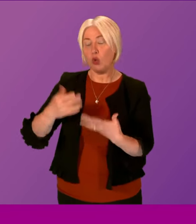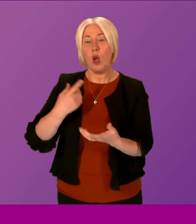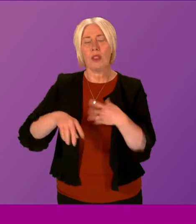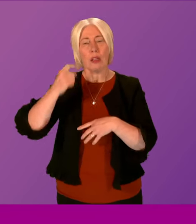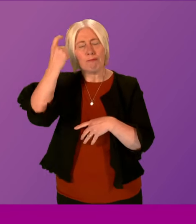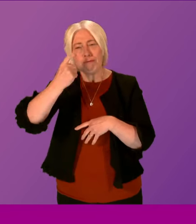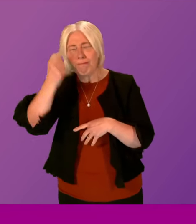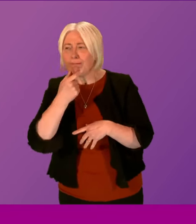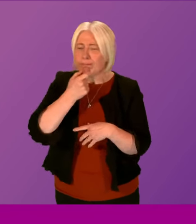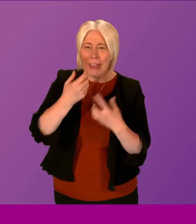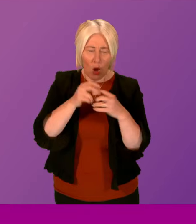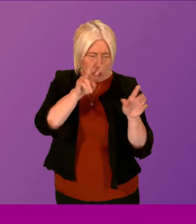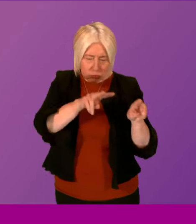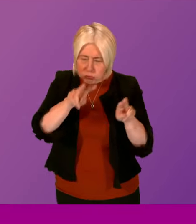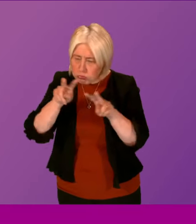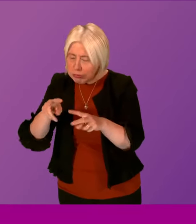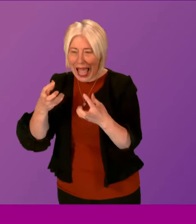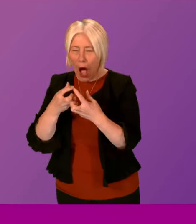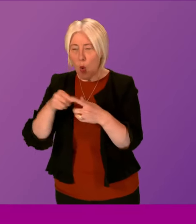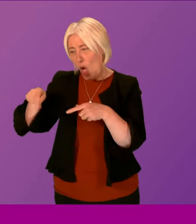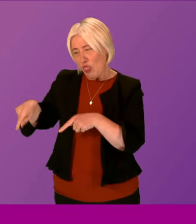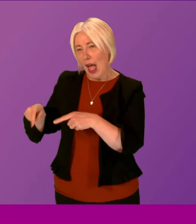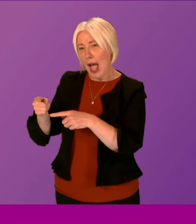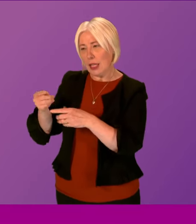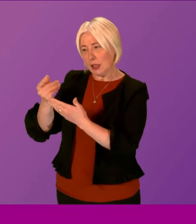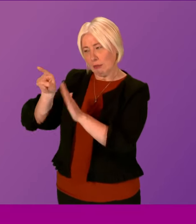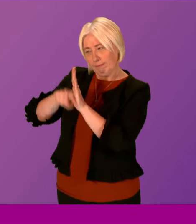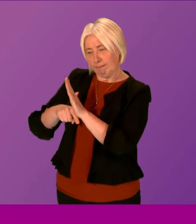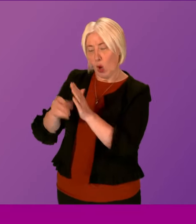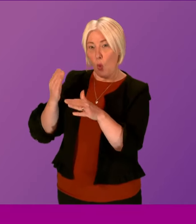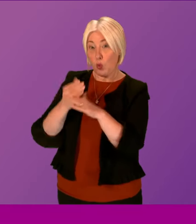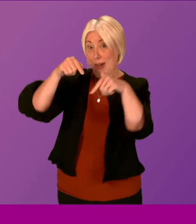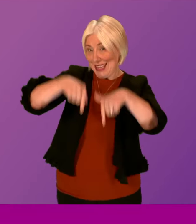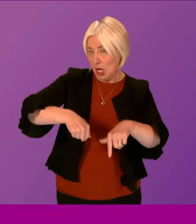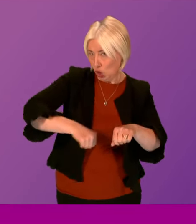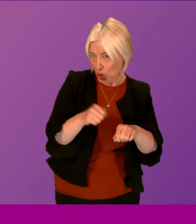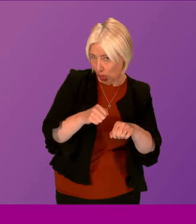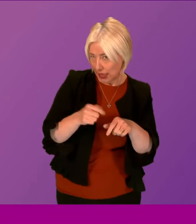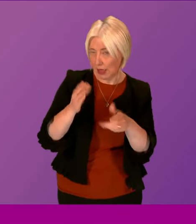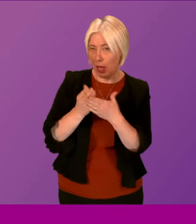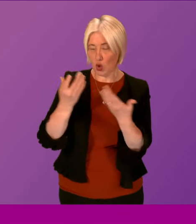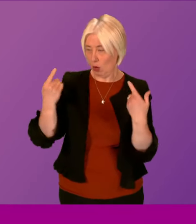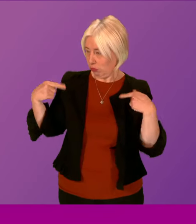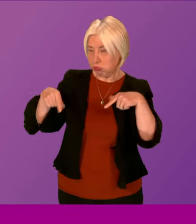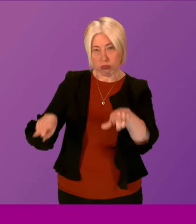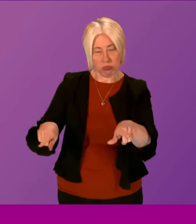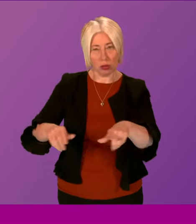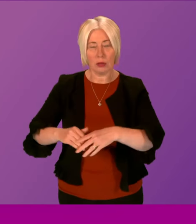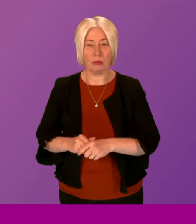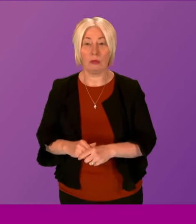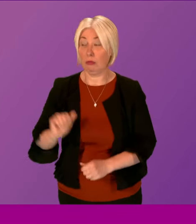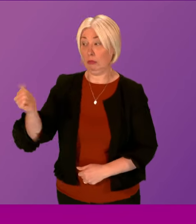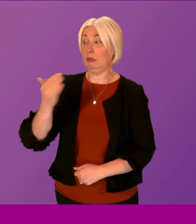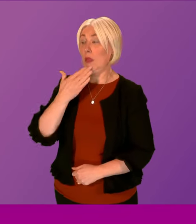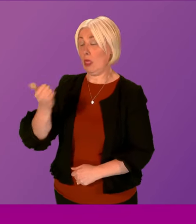needed to examine how they would work in Scotland and to the tight deadlines of the UK legislation. Myrdo Fraser. Can I thank the